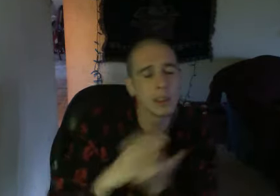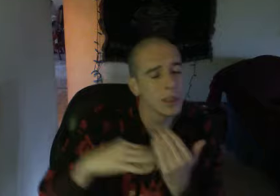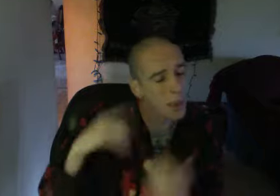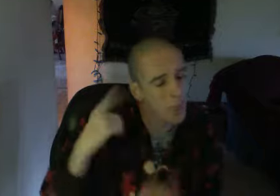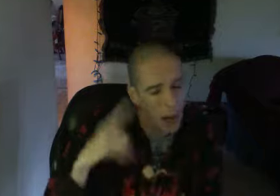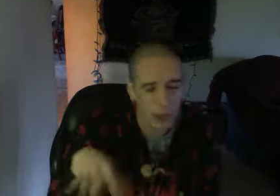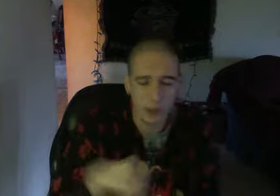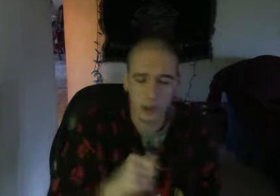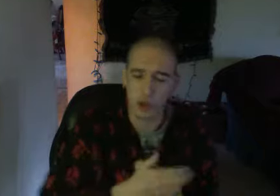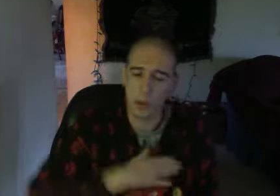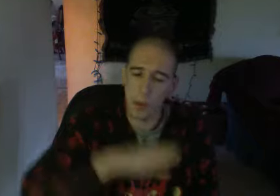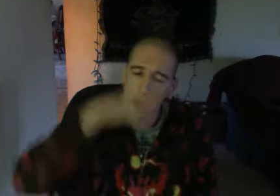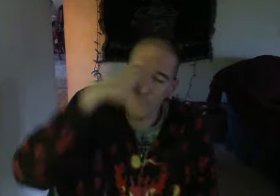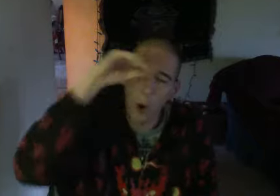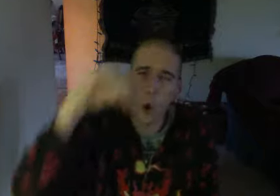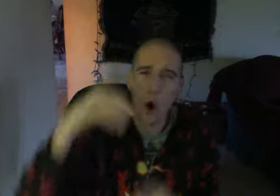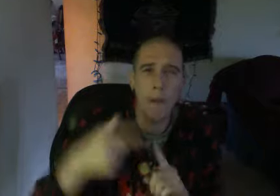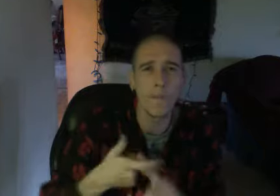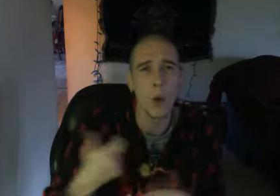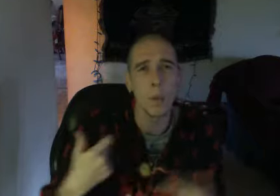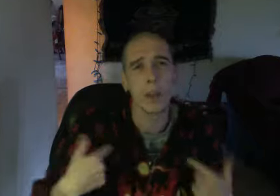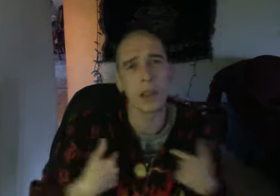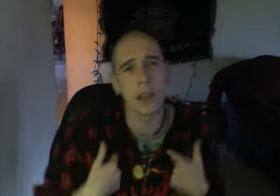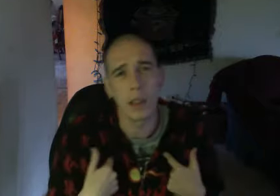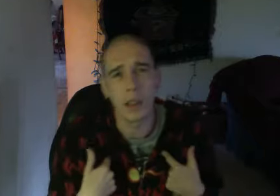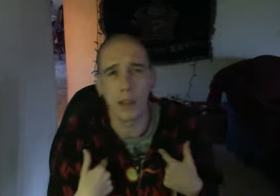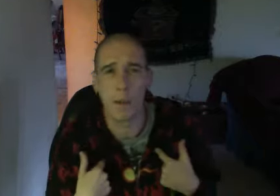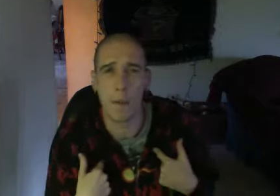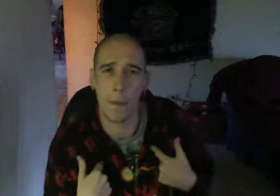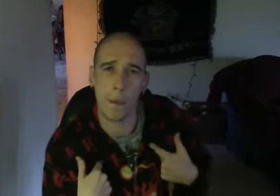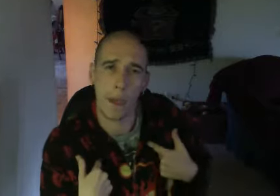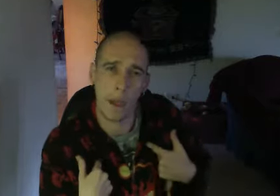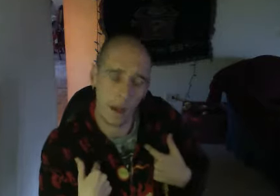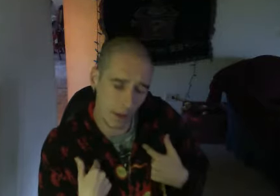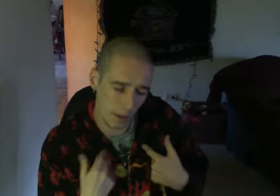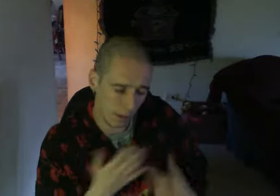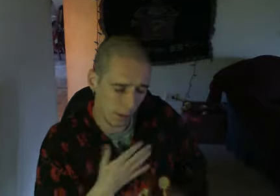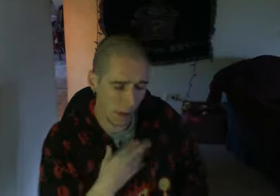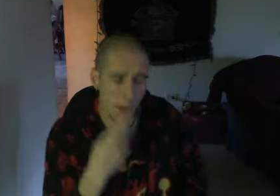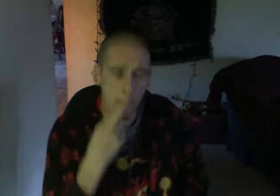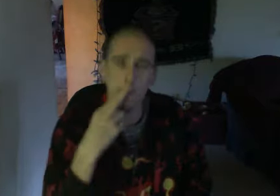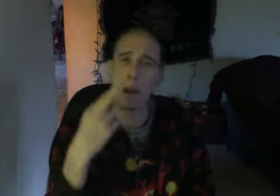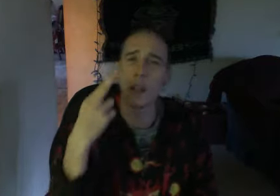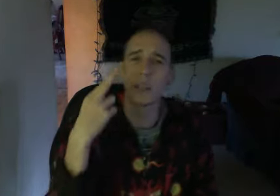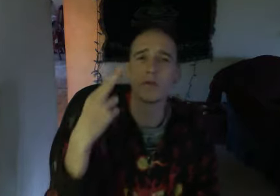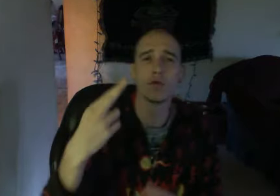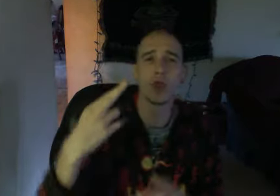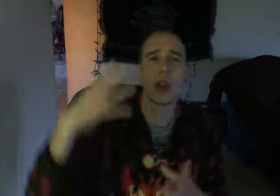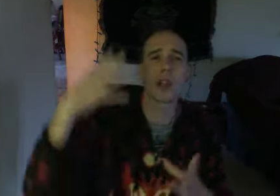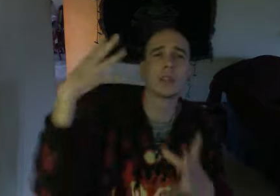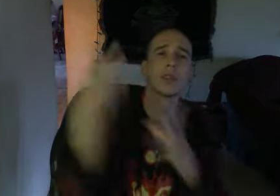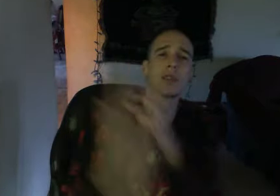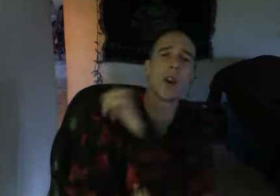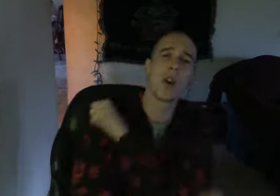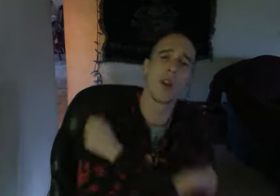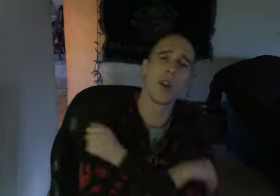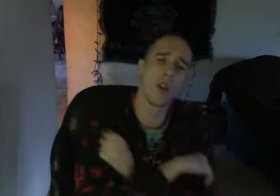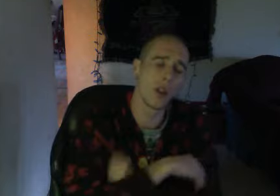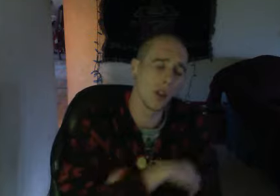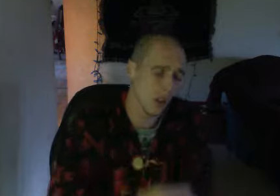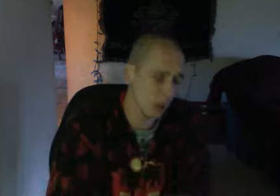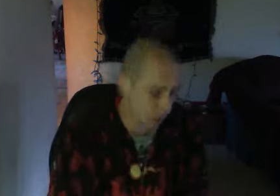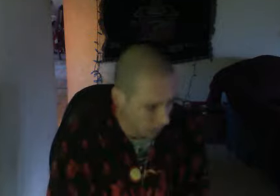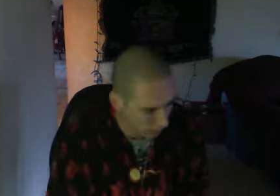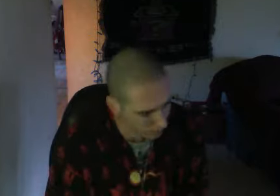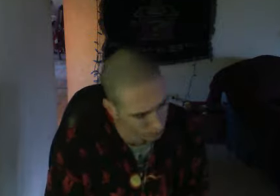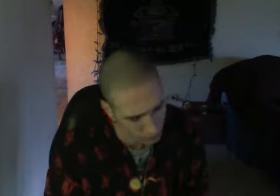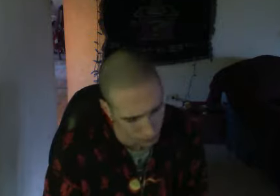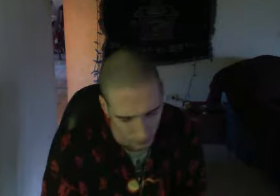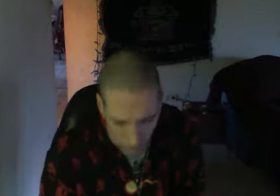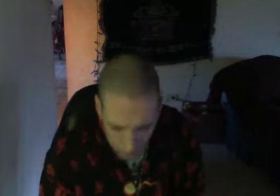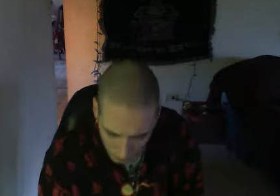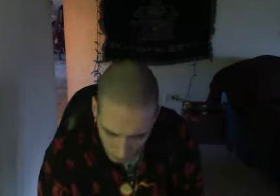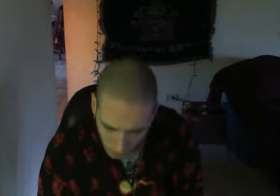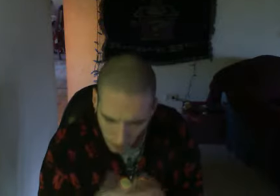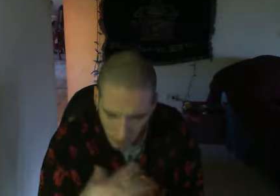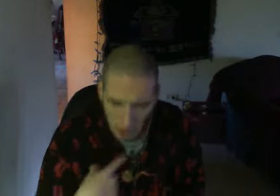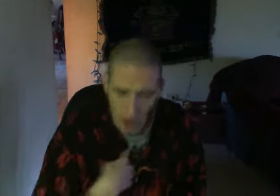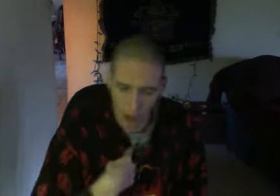Somebody took my boy from me It's like I can't really believe you alone, you know Sometimes I feel like I can't